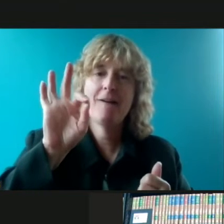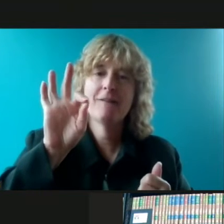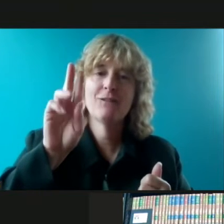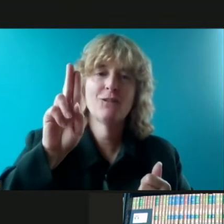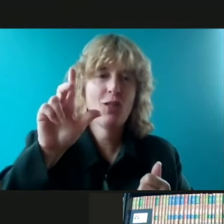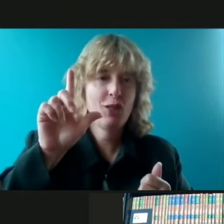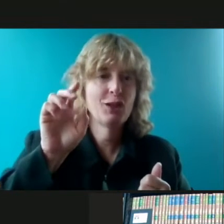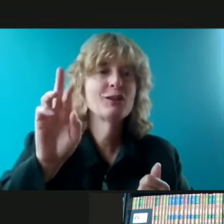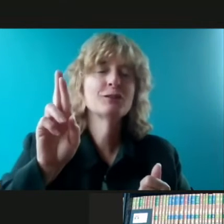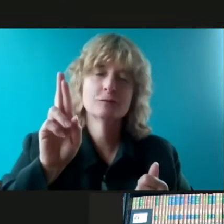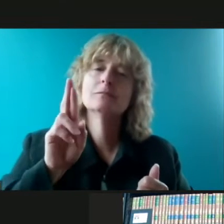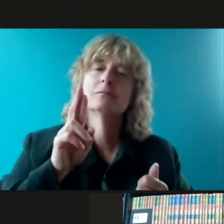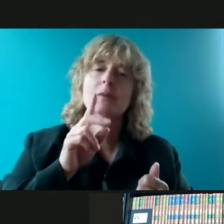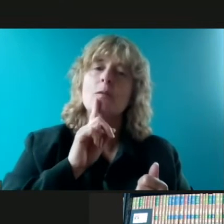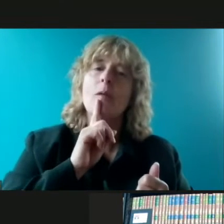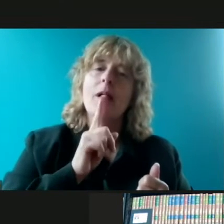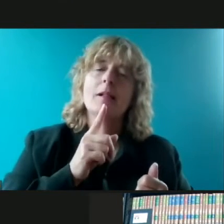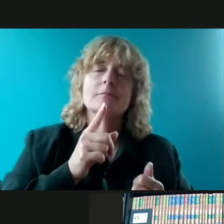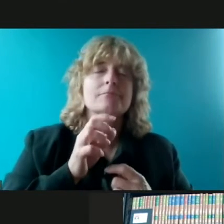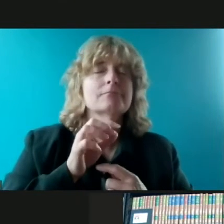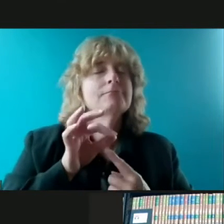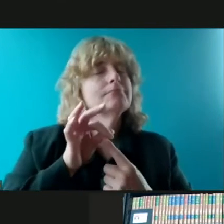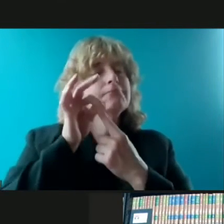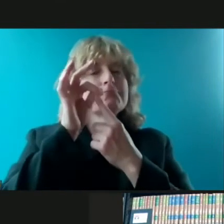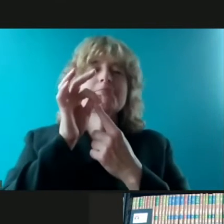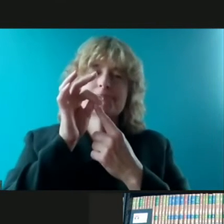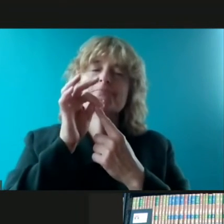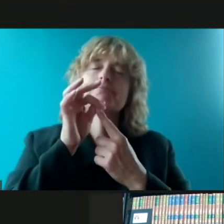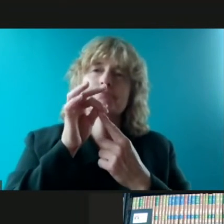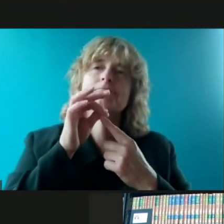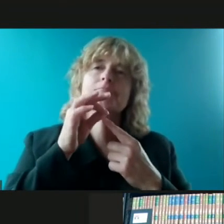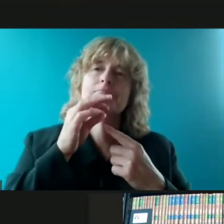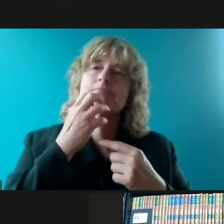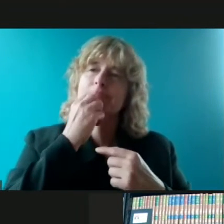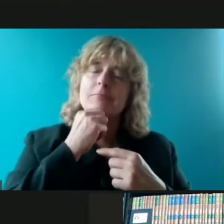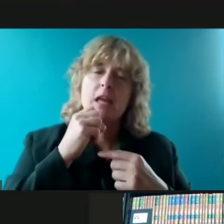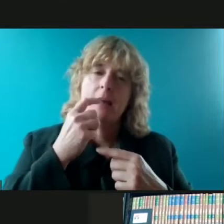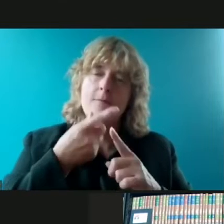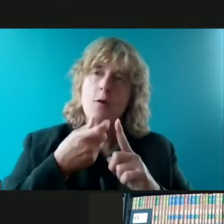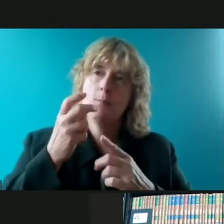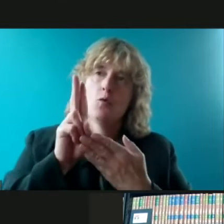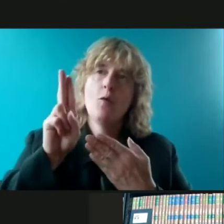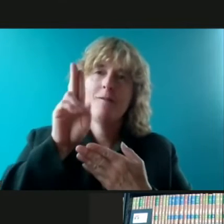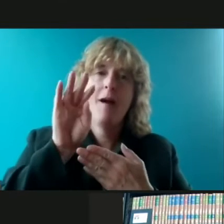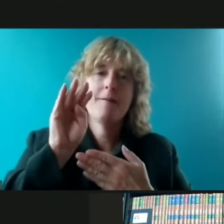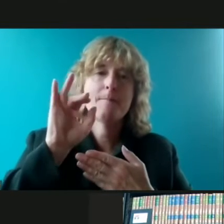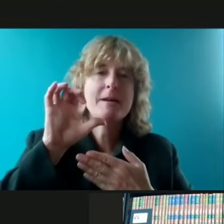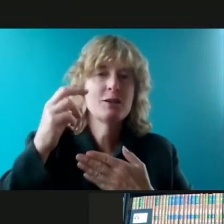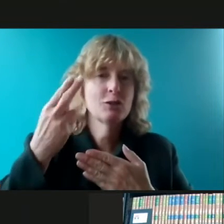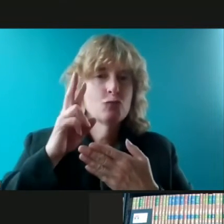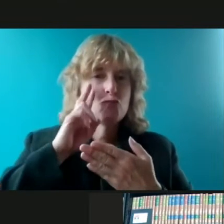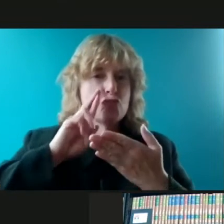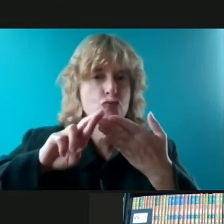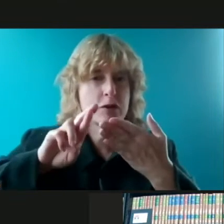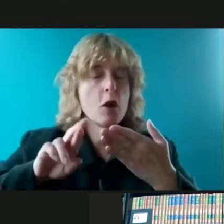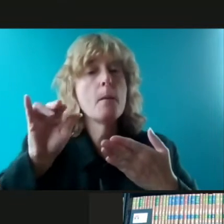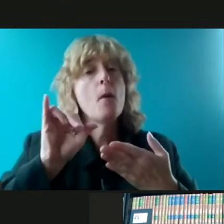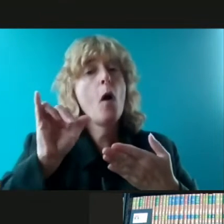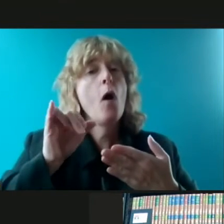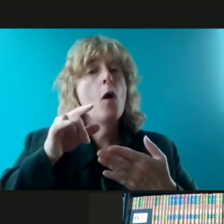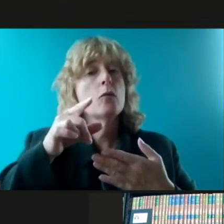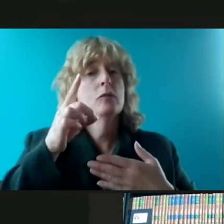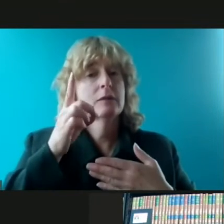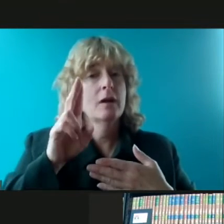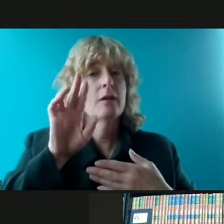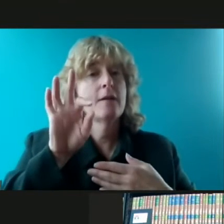gems uh for research here in at the university of michigan but also dr fuller you've been doing work at the national level